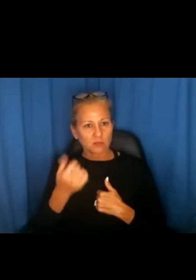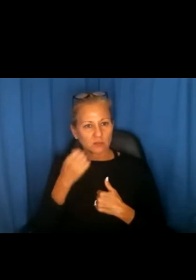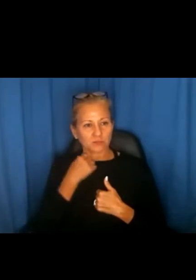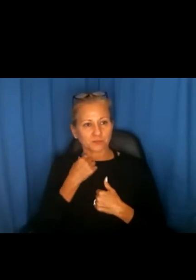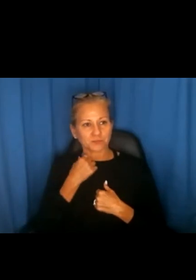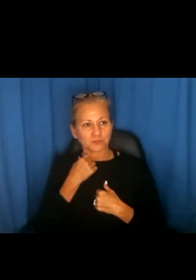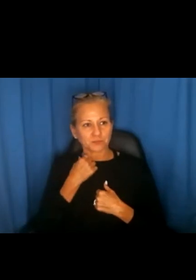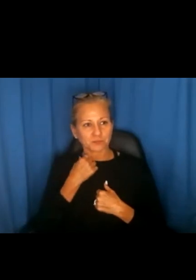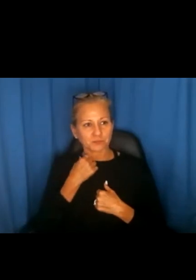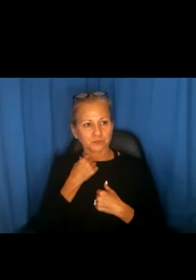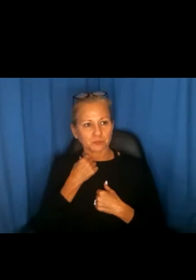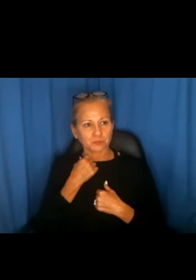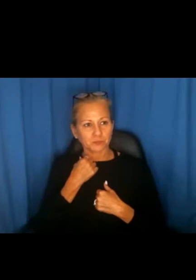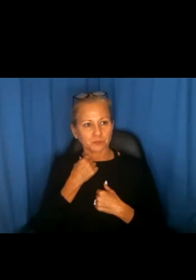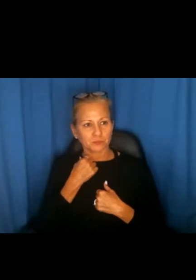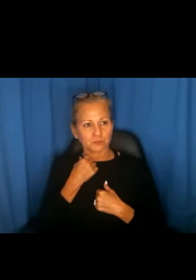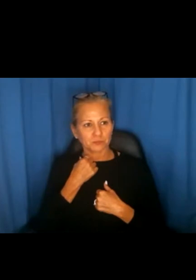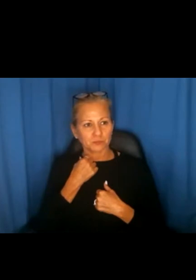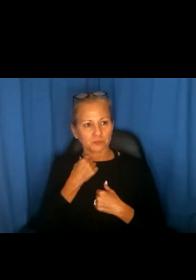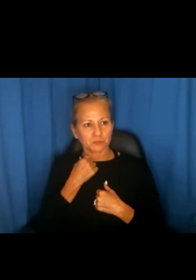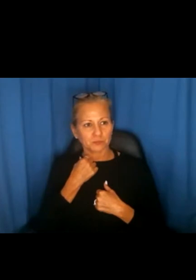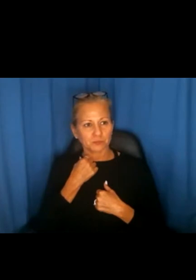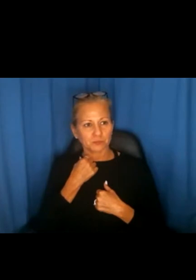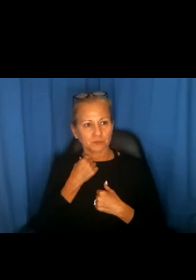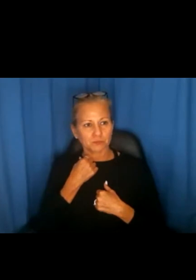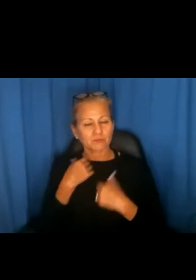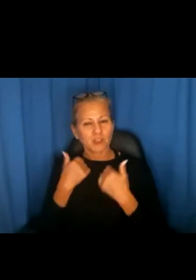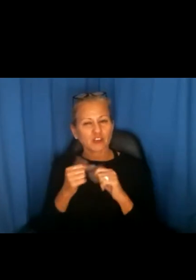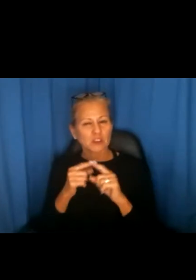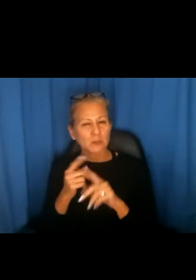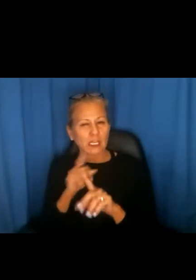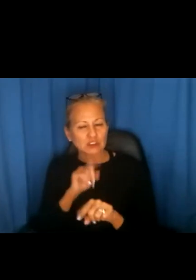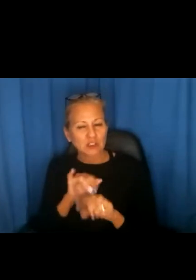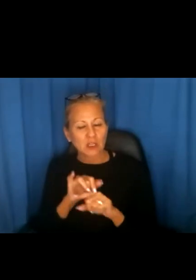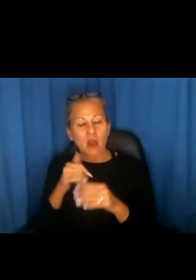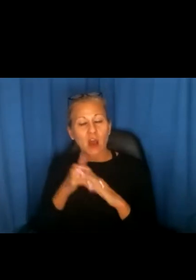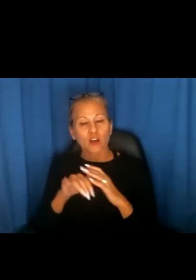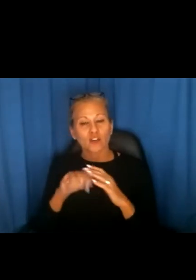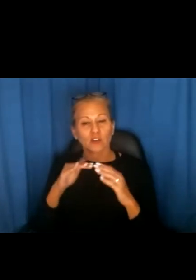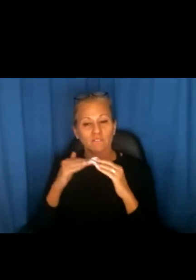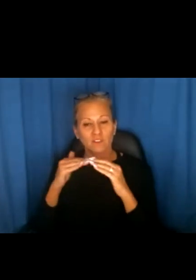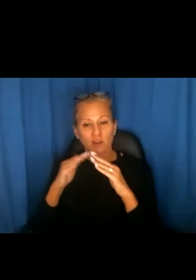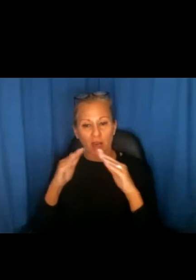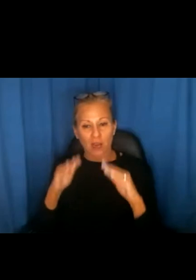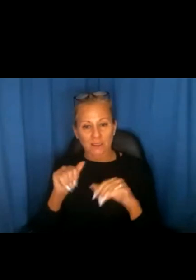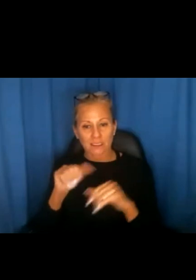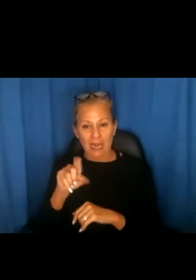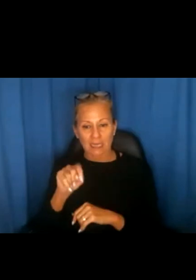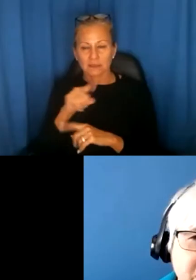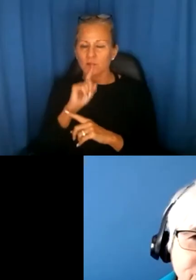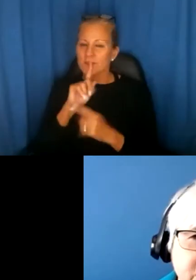Happy to give a shot at answering that one. So under the Fair Housing Act, there are very specific